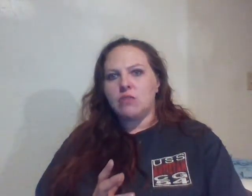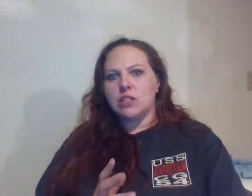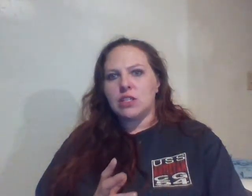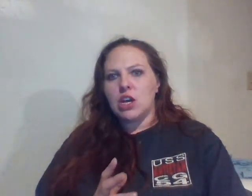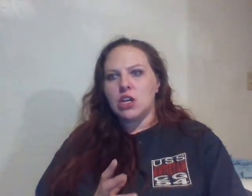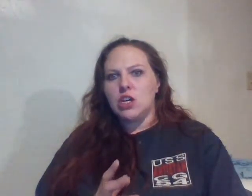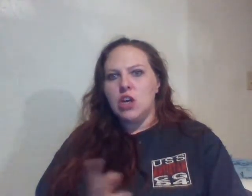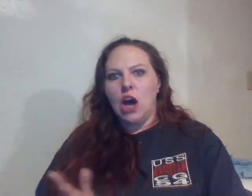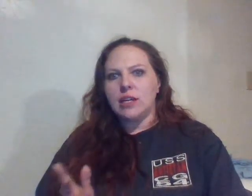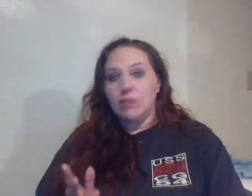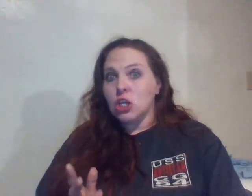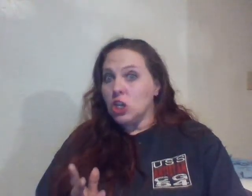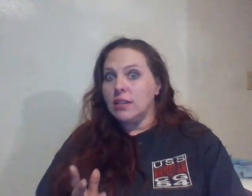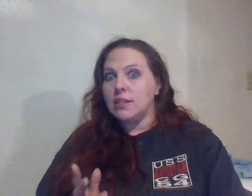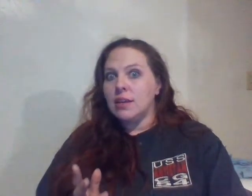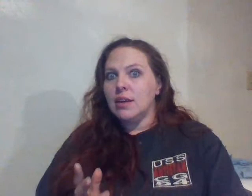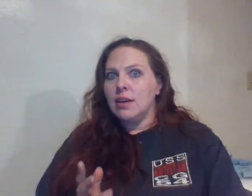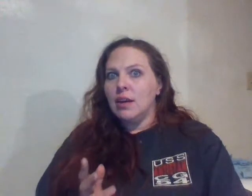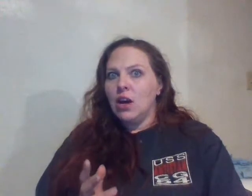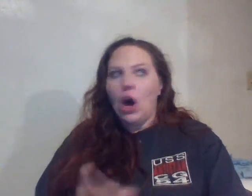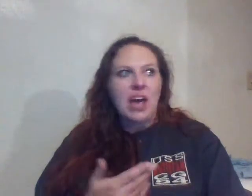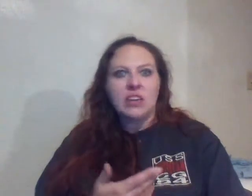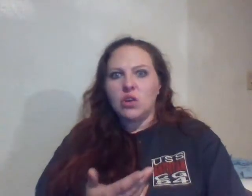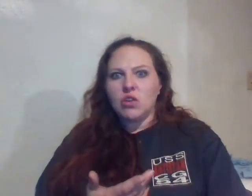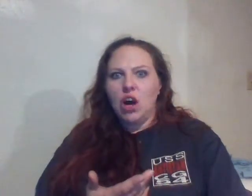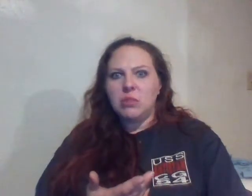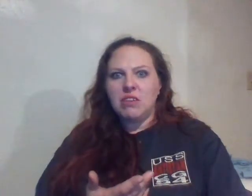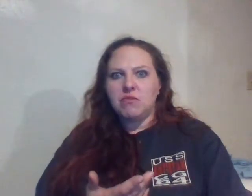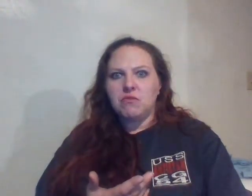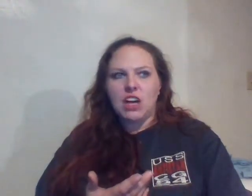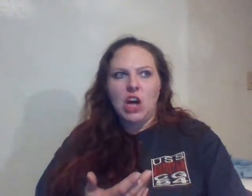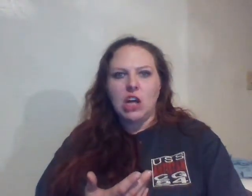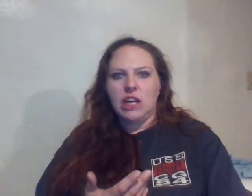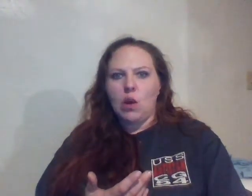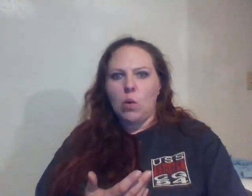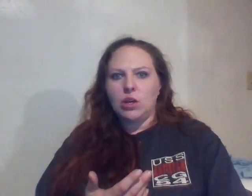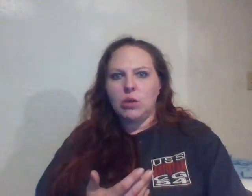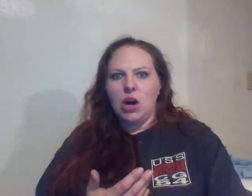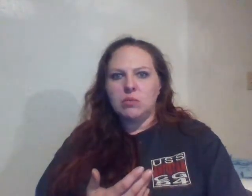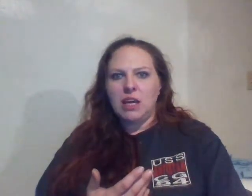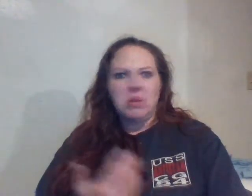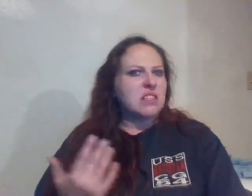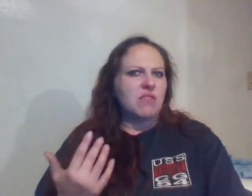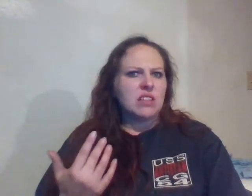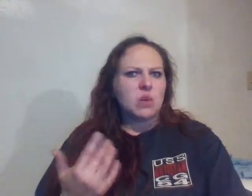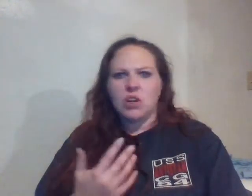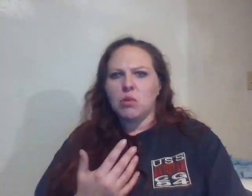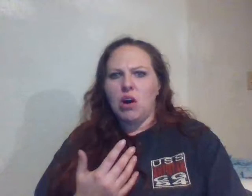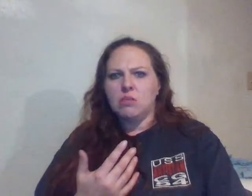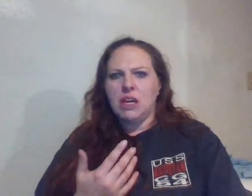just not giving a shit. Okay, so you called me fucking ugly or you called me pizza face or you called me,